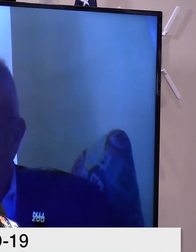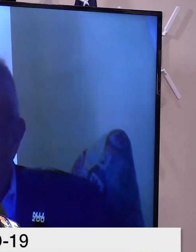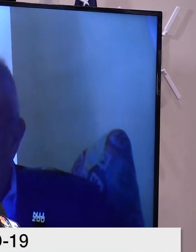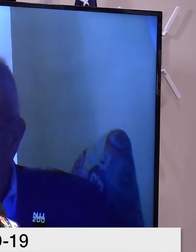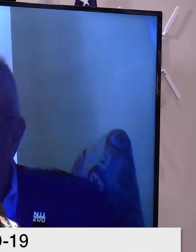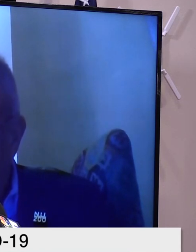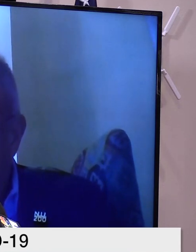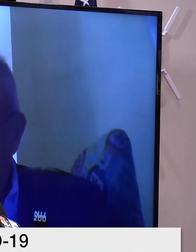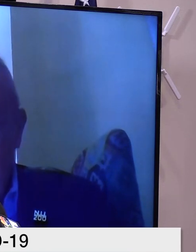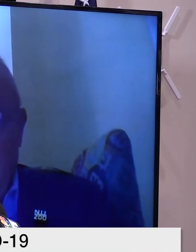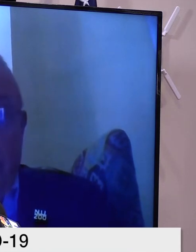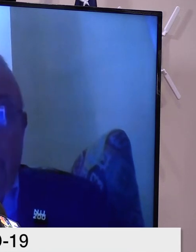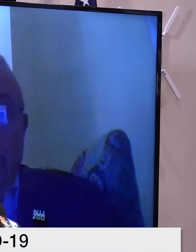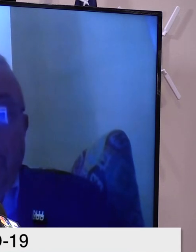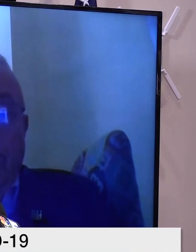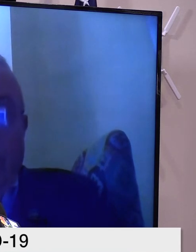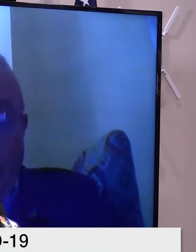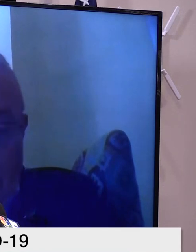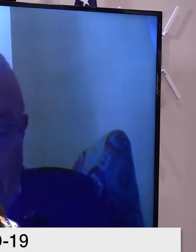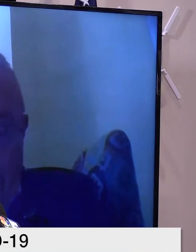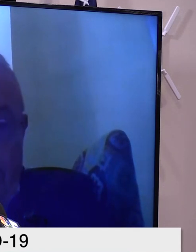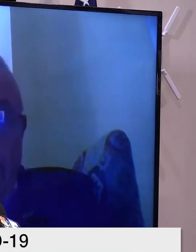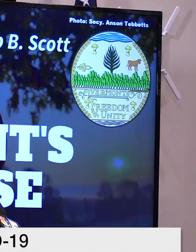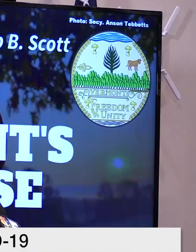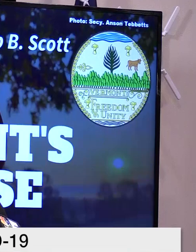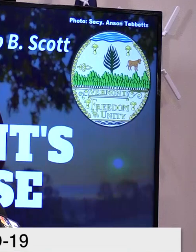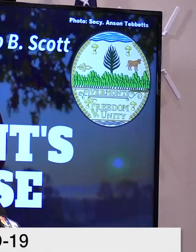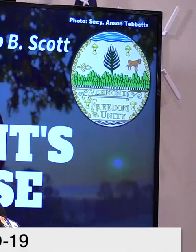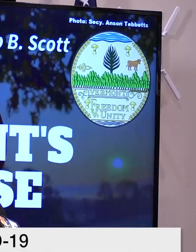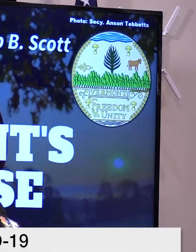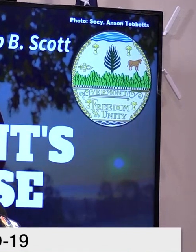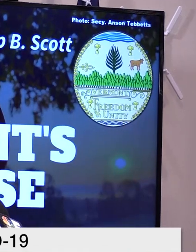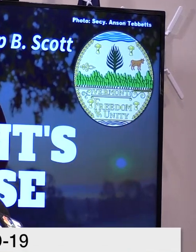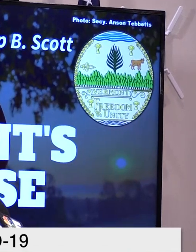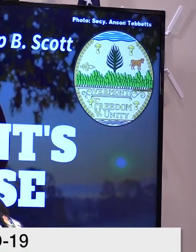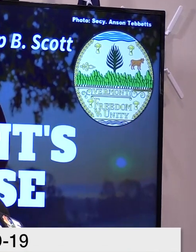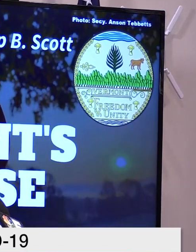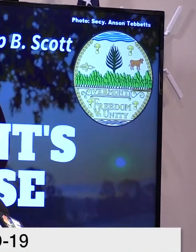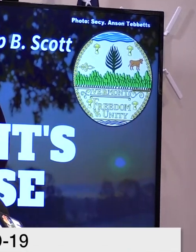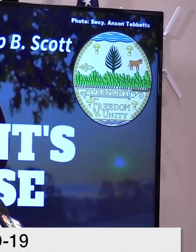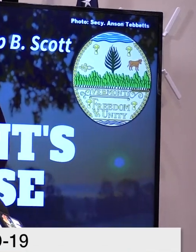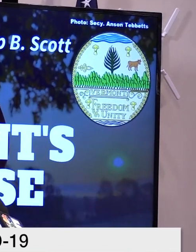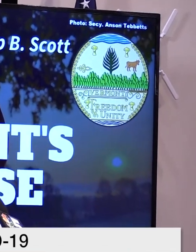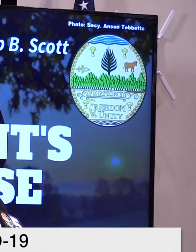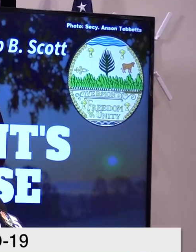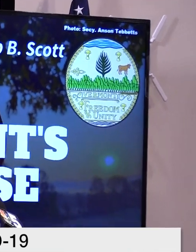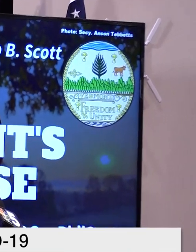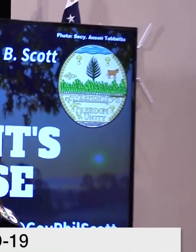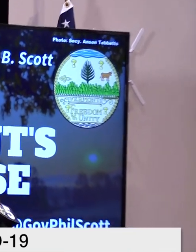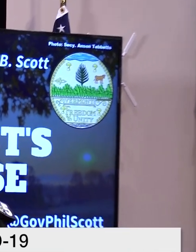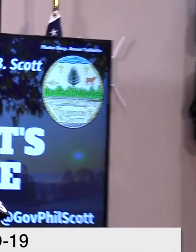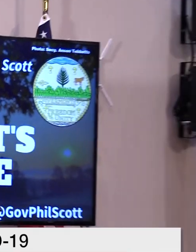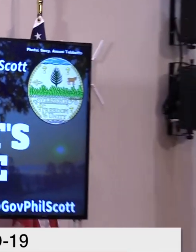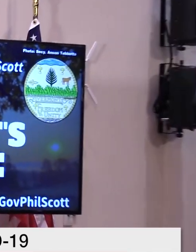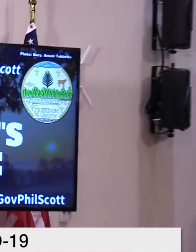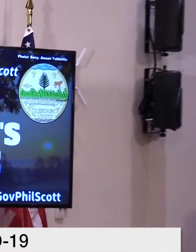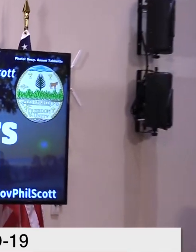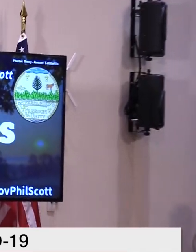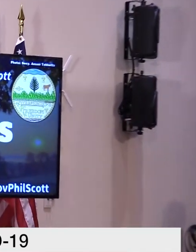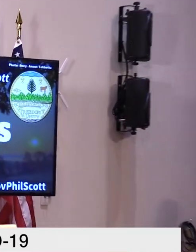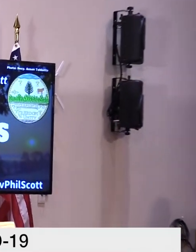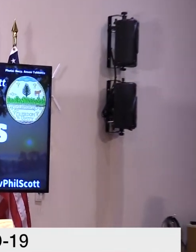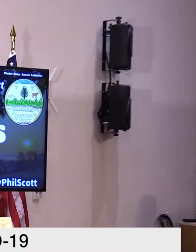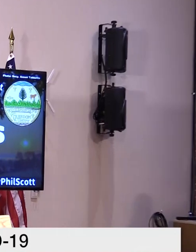my work for now. Well, thank you very much. Great news, Rich. And I appreciate your leadership in this